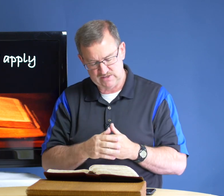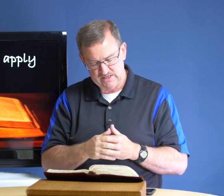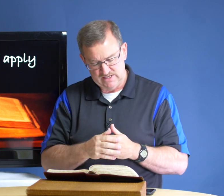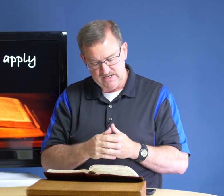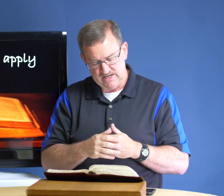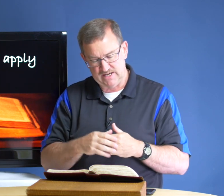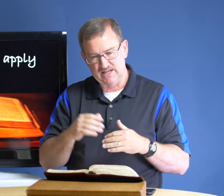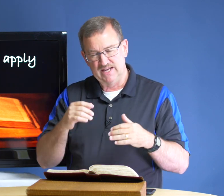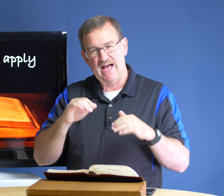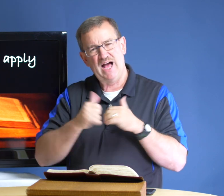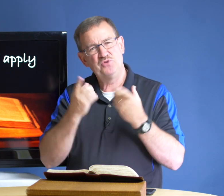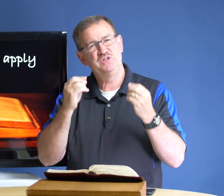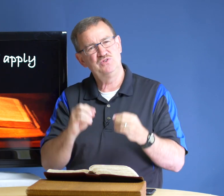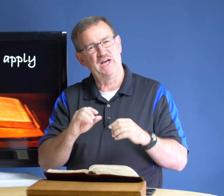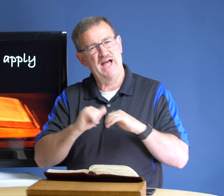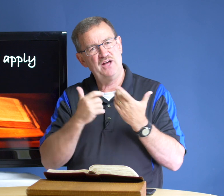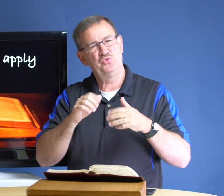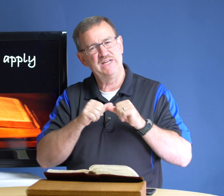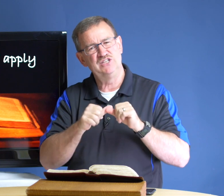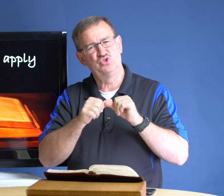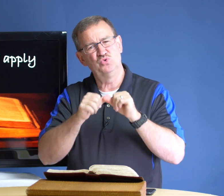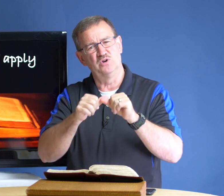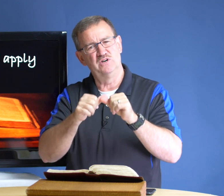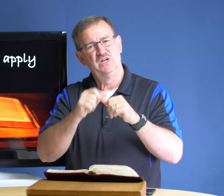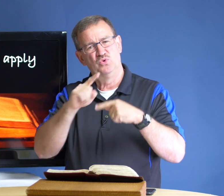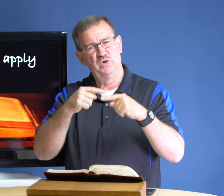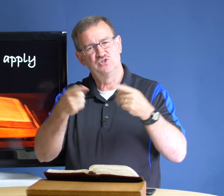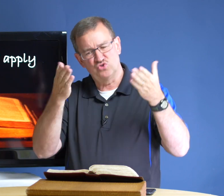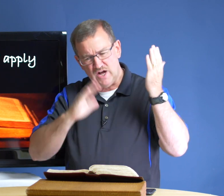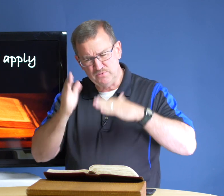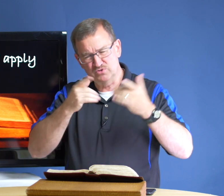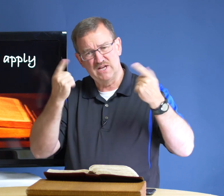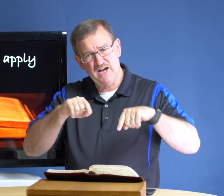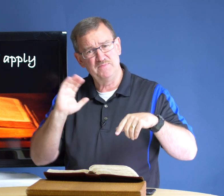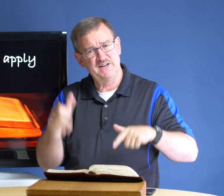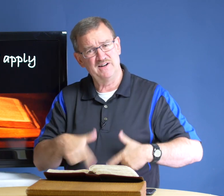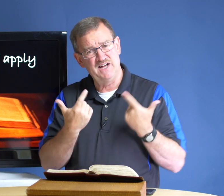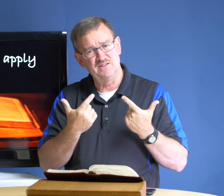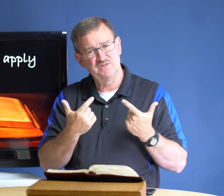uh how do we do that how do we endure when troubles come in our lives